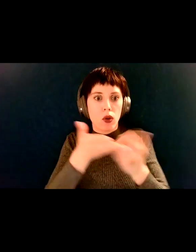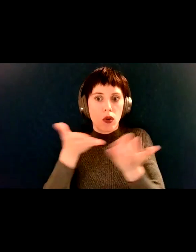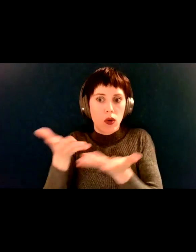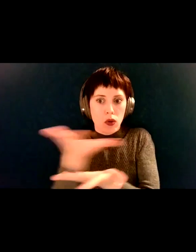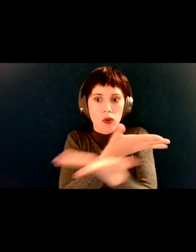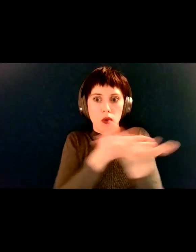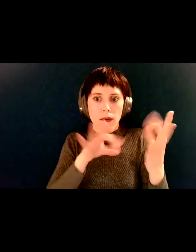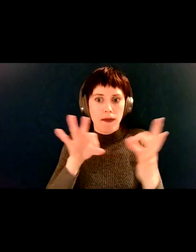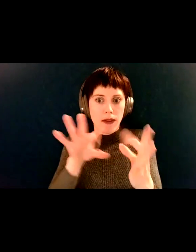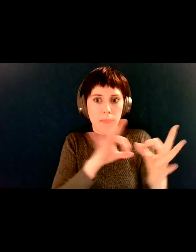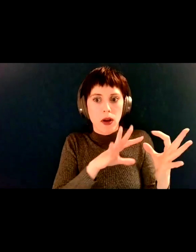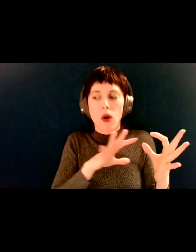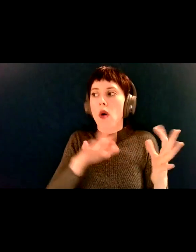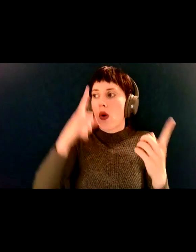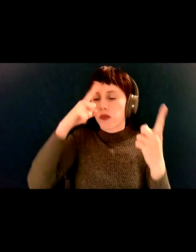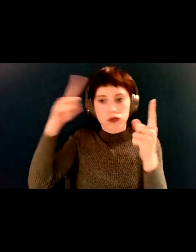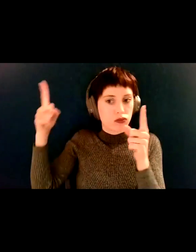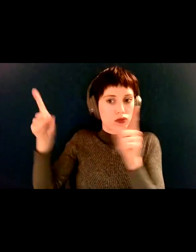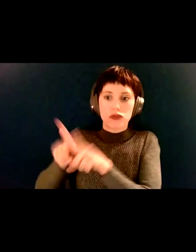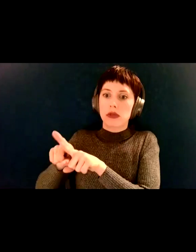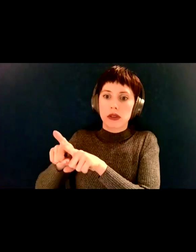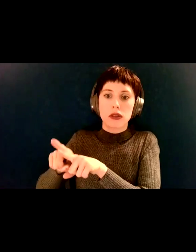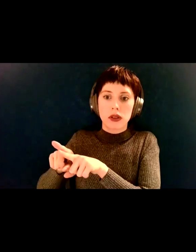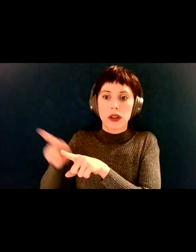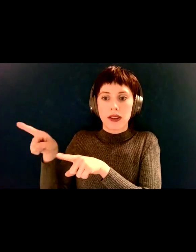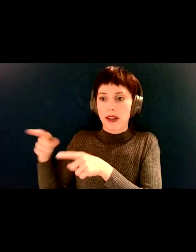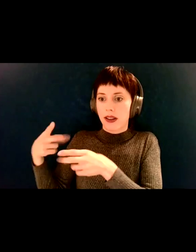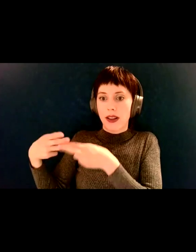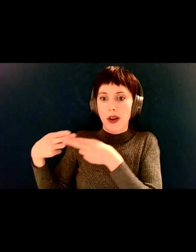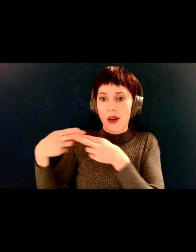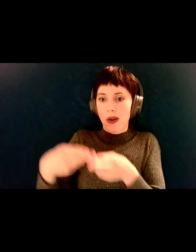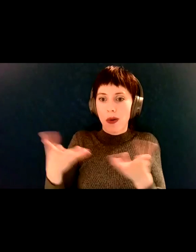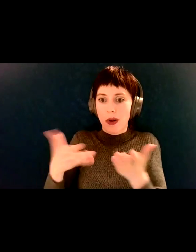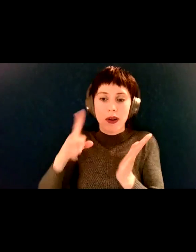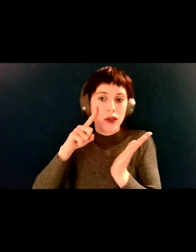research justice. They call it research justice.